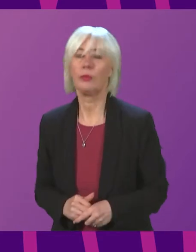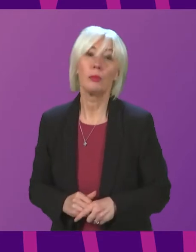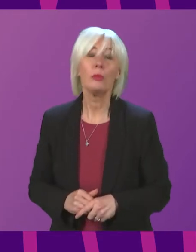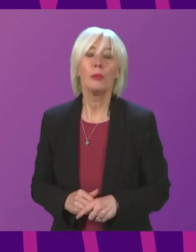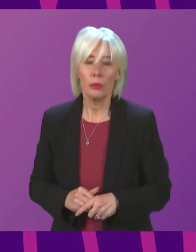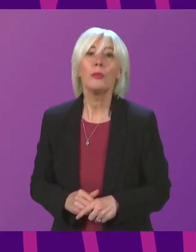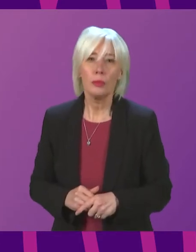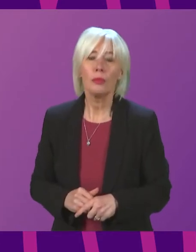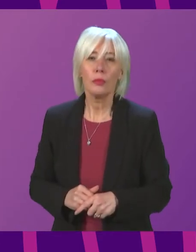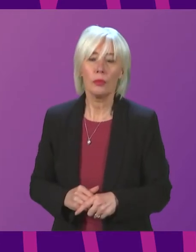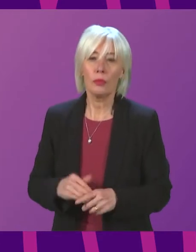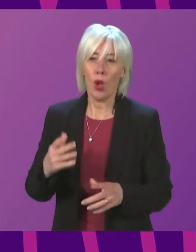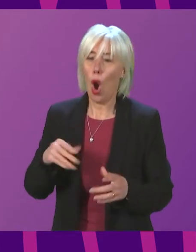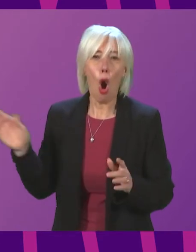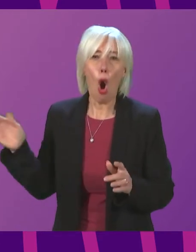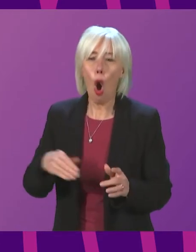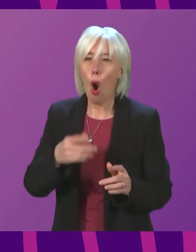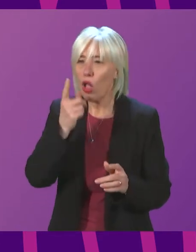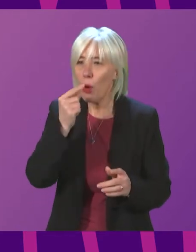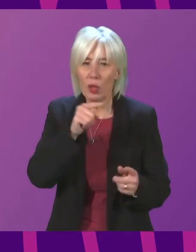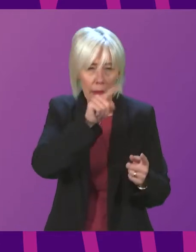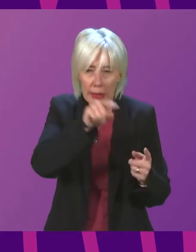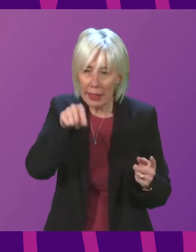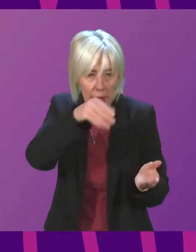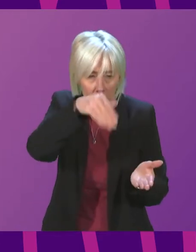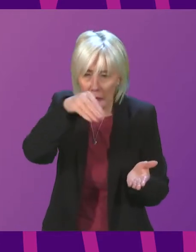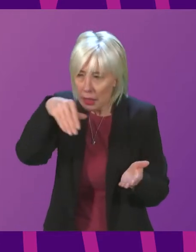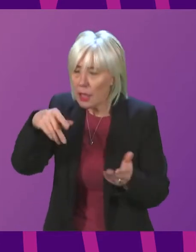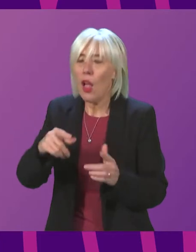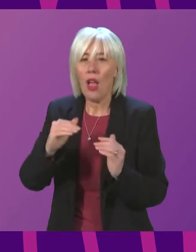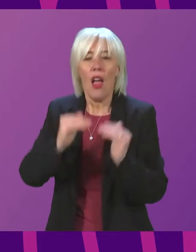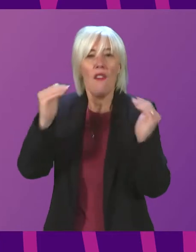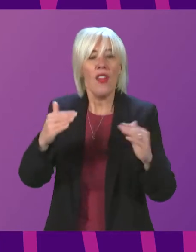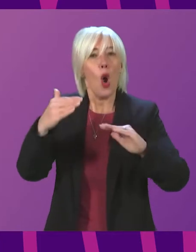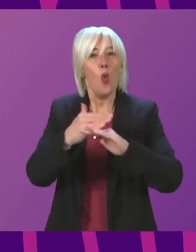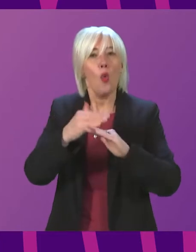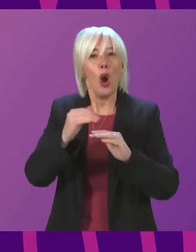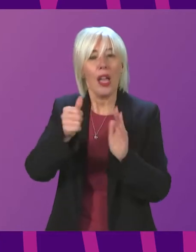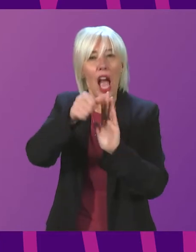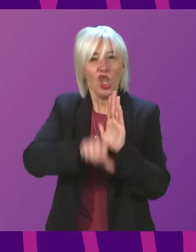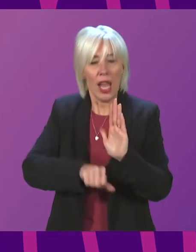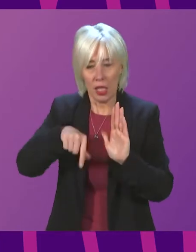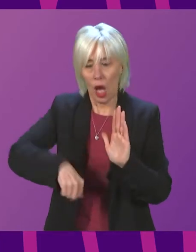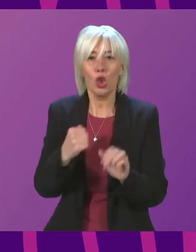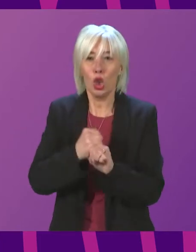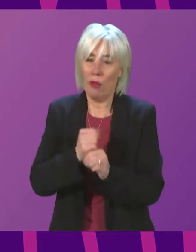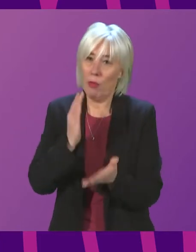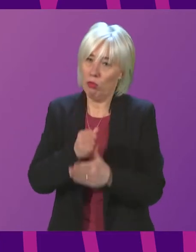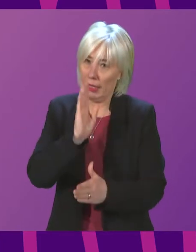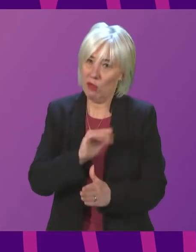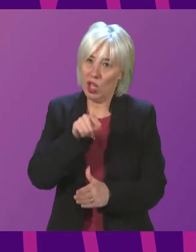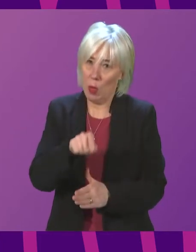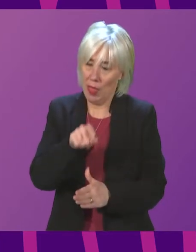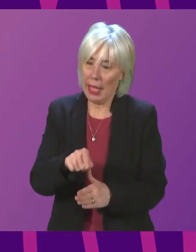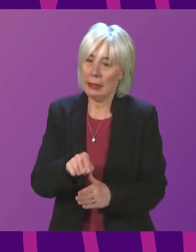We will also look at all of those possibilities. With regard to the fair work agenda, the Scottish Government takes that very seriously, and